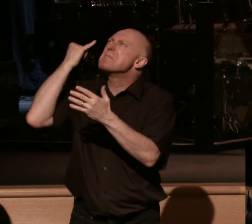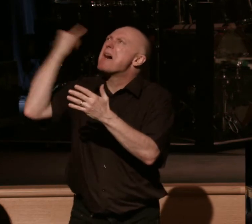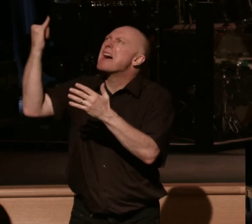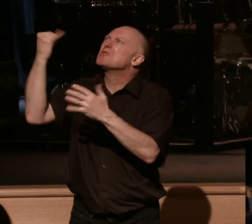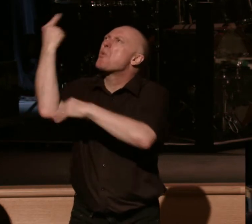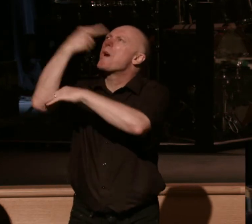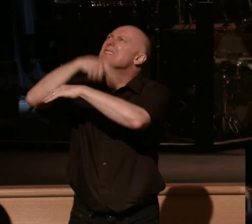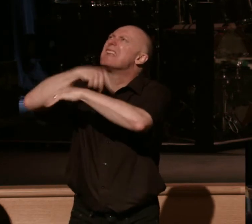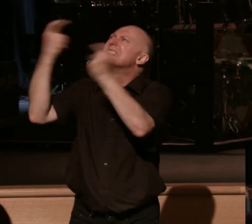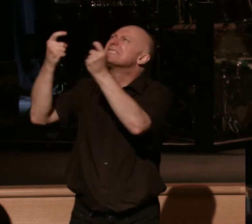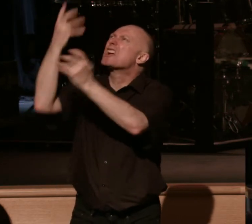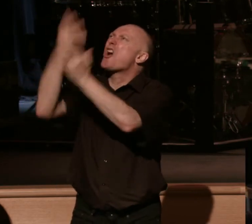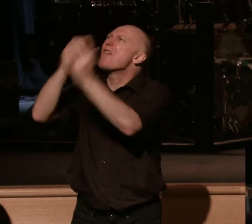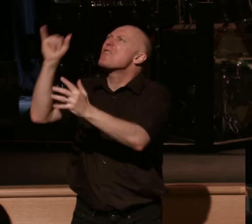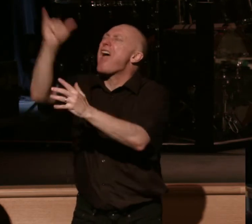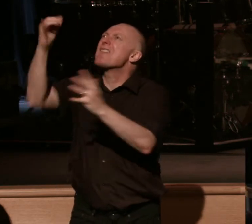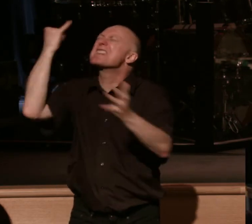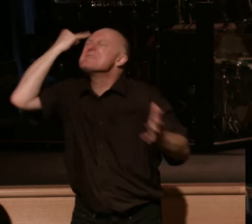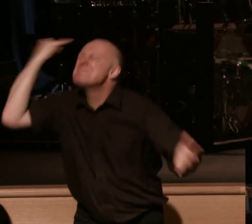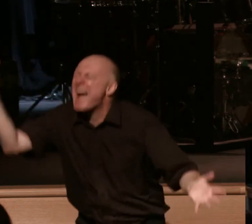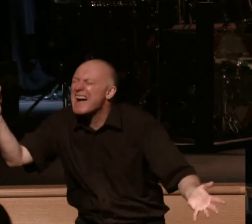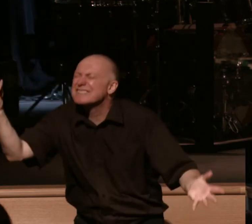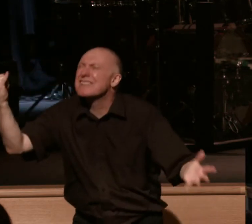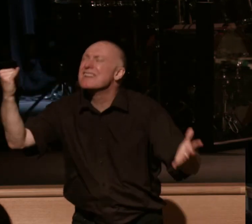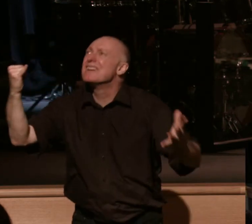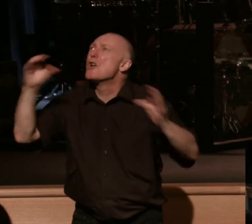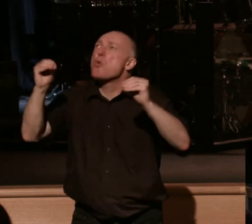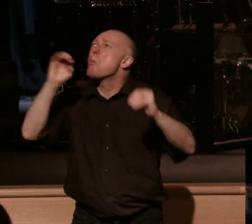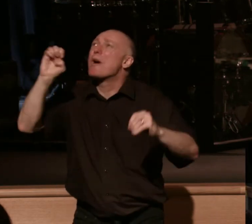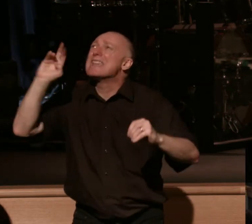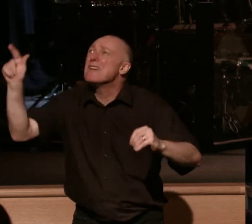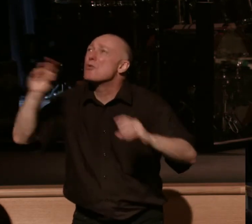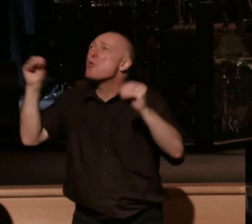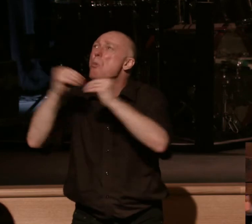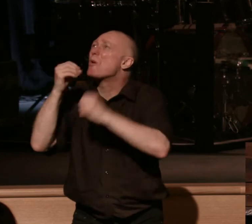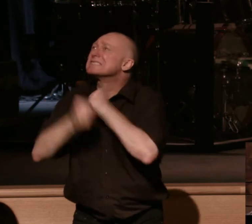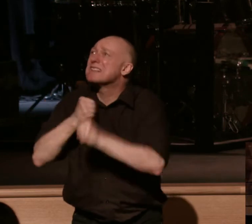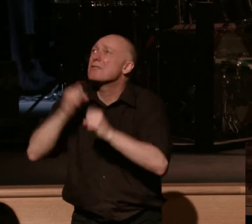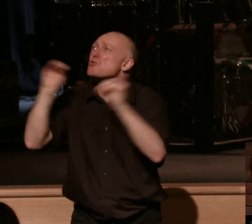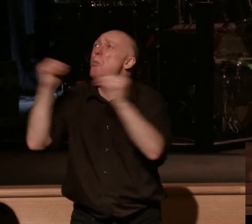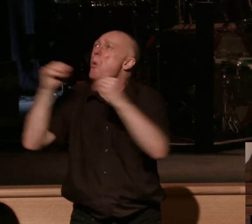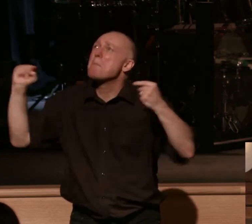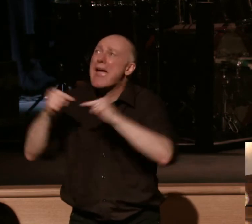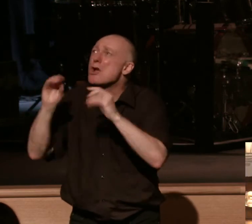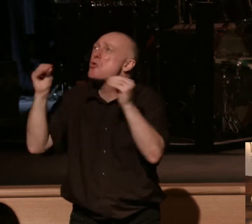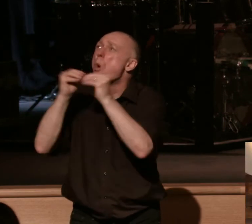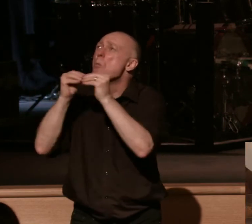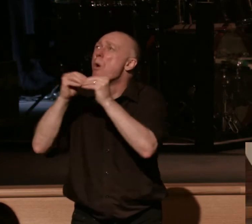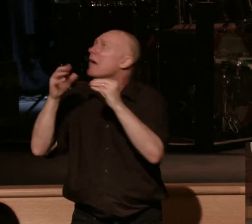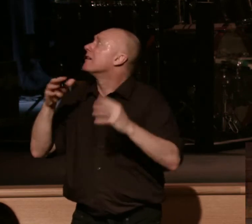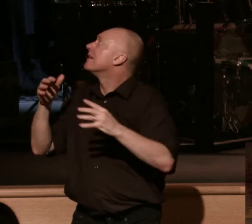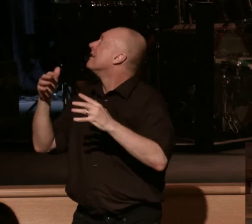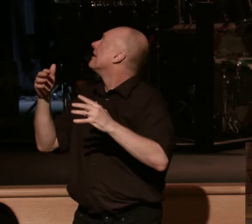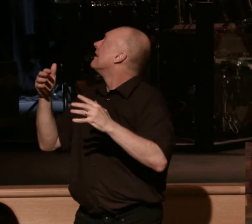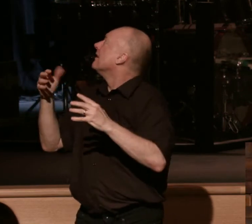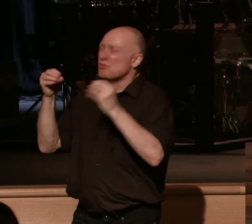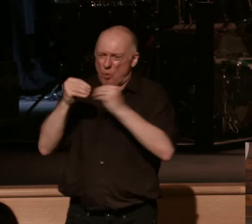for all gone forever and there will be no more evil and no more suffering and no more pain and no more this no more me